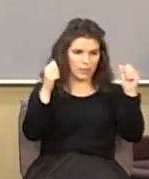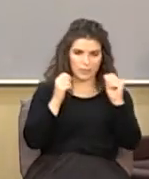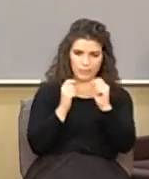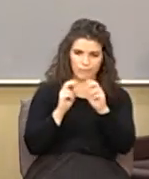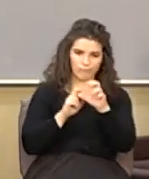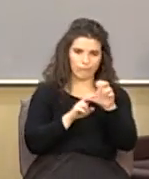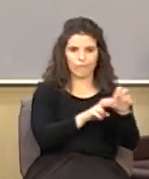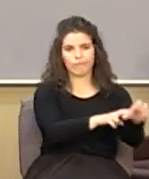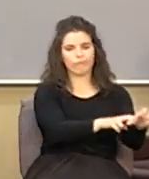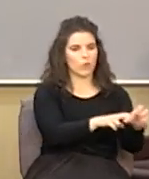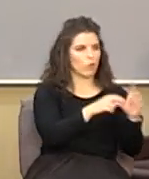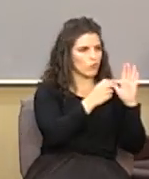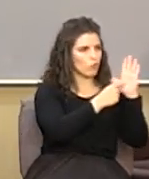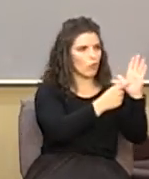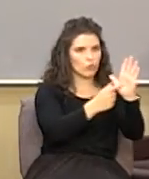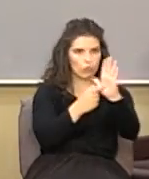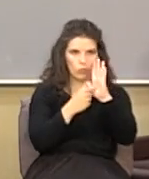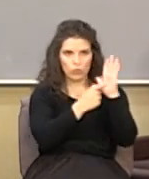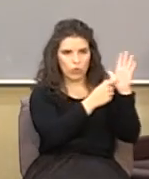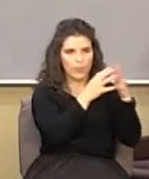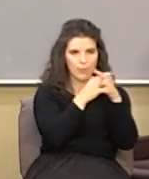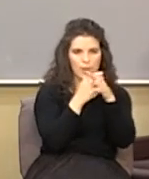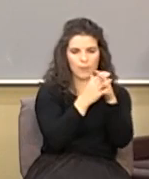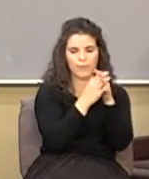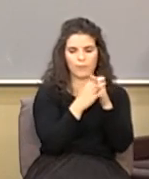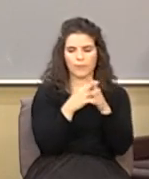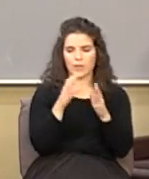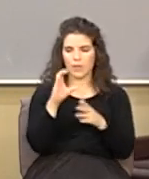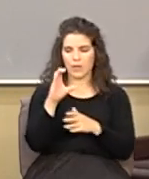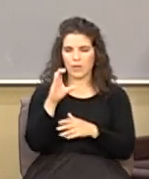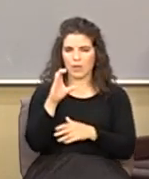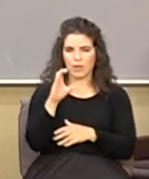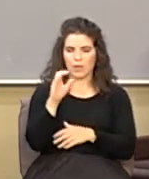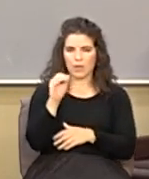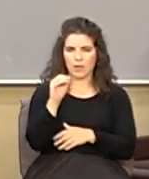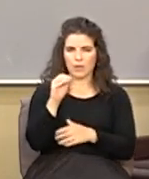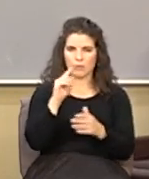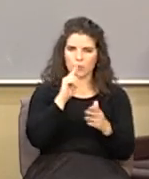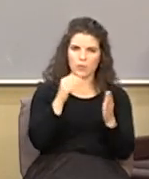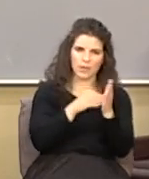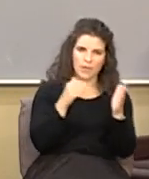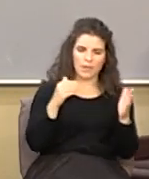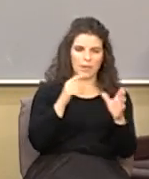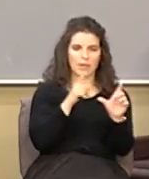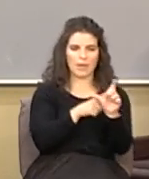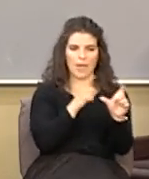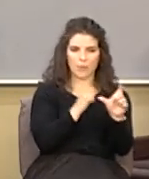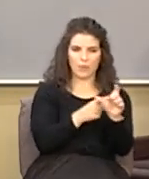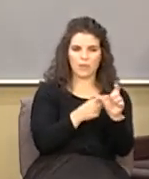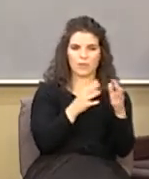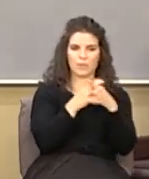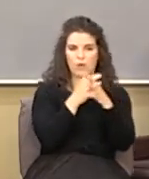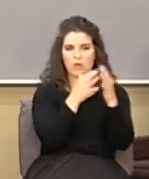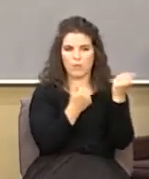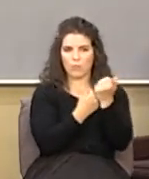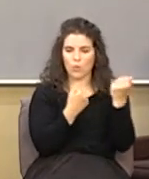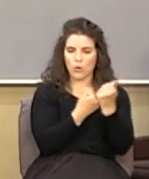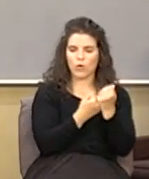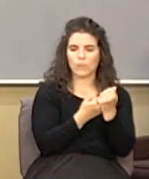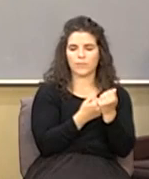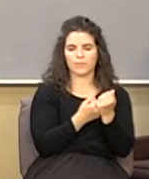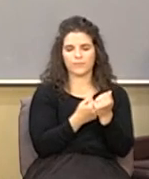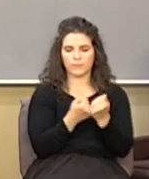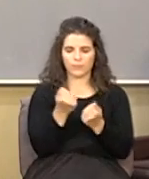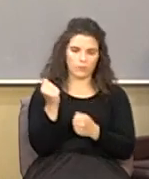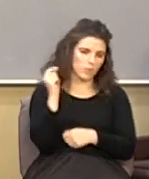Carl McIntyre he was a real anti-communist American crusader and somebody asked him